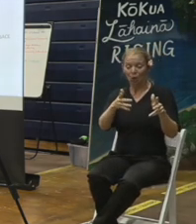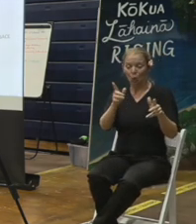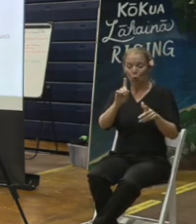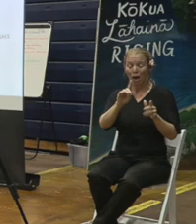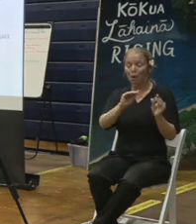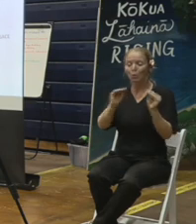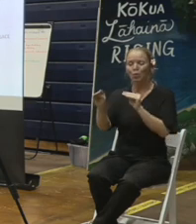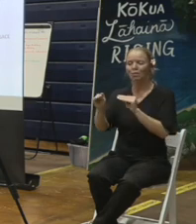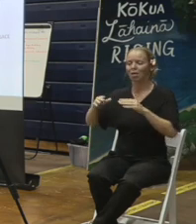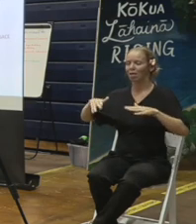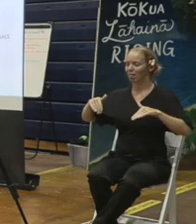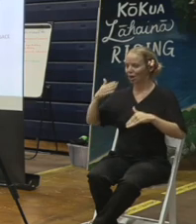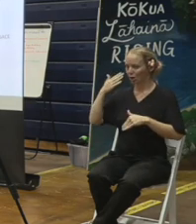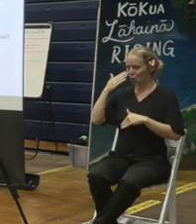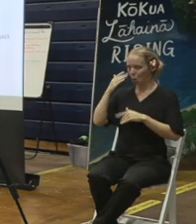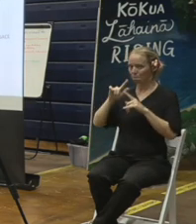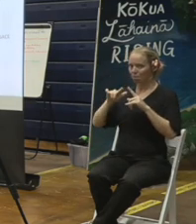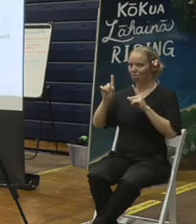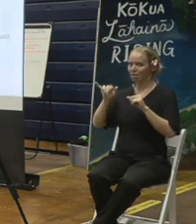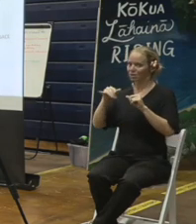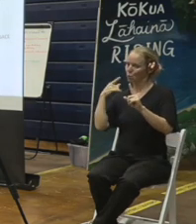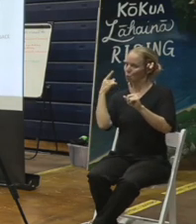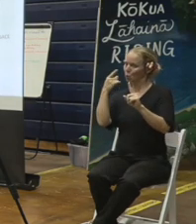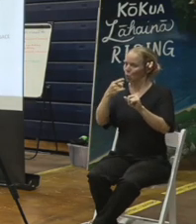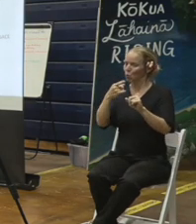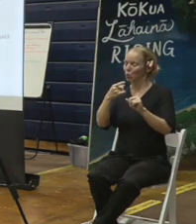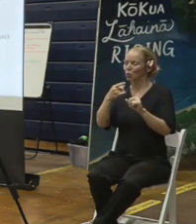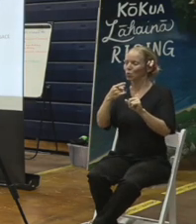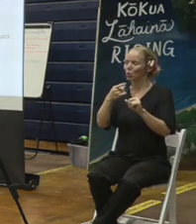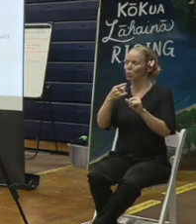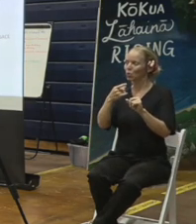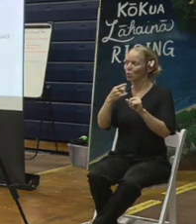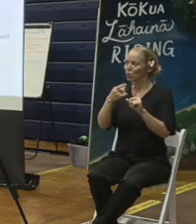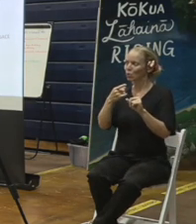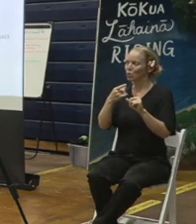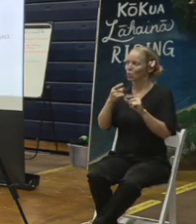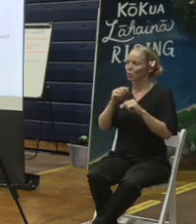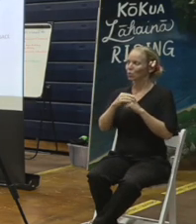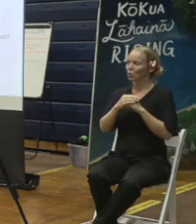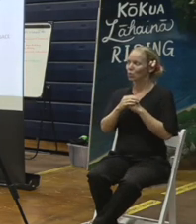And to that end, I'll turn this over to Colonel Curry.